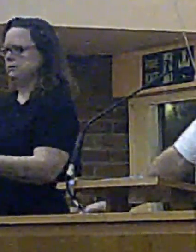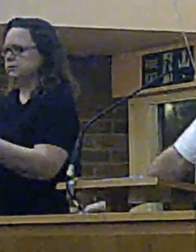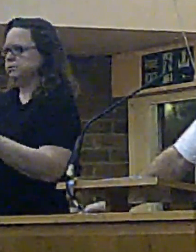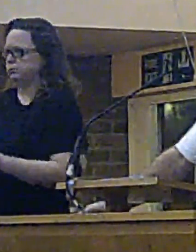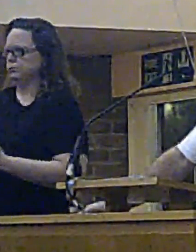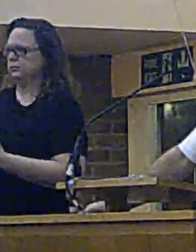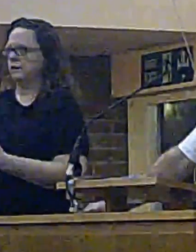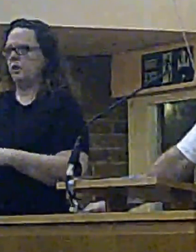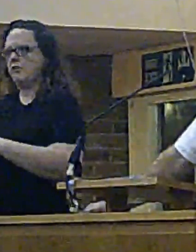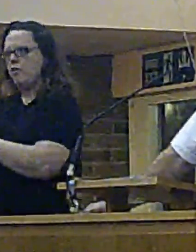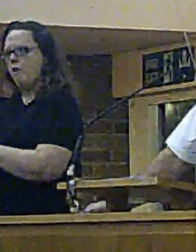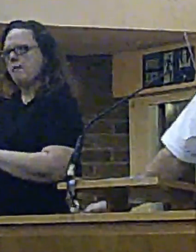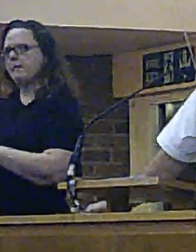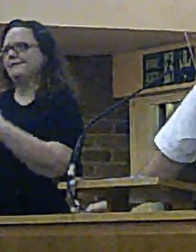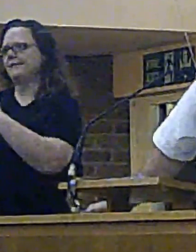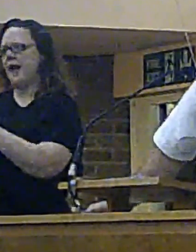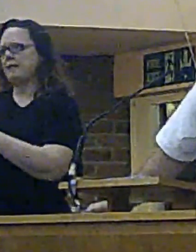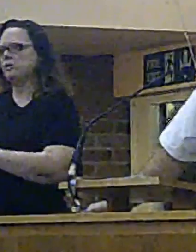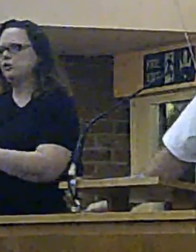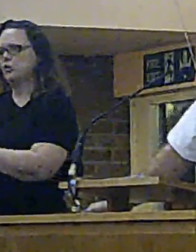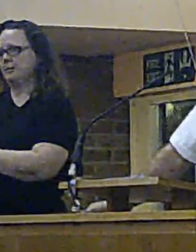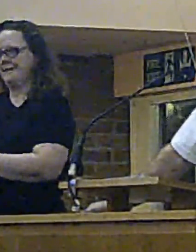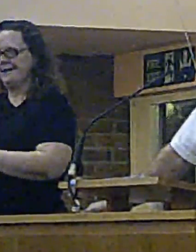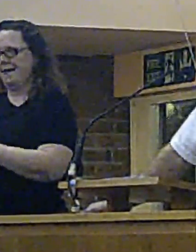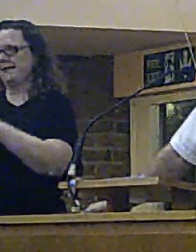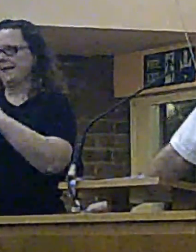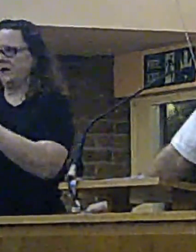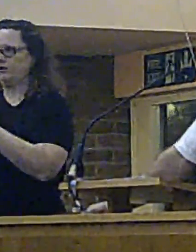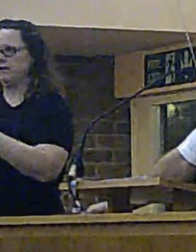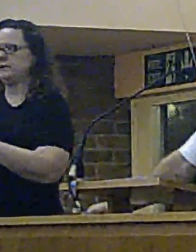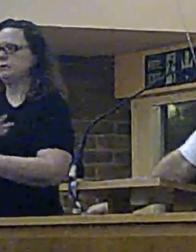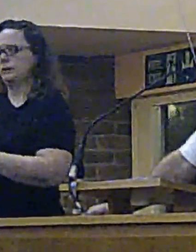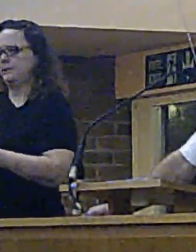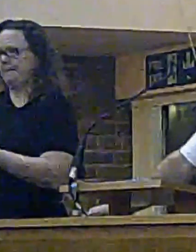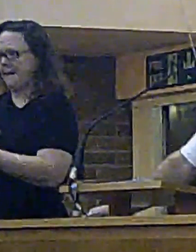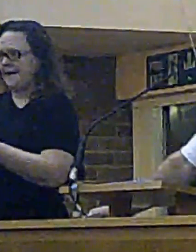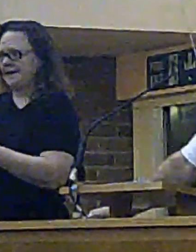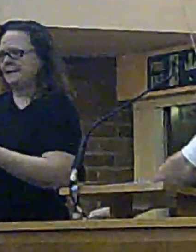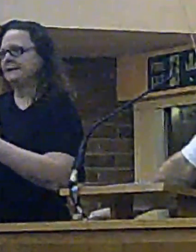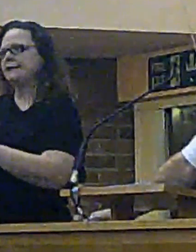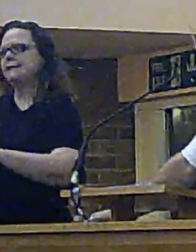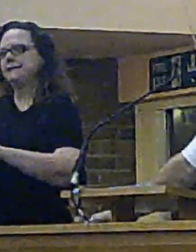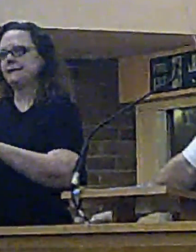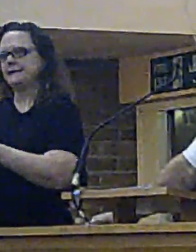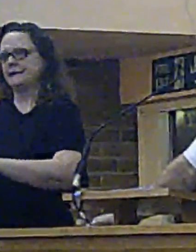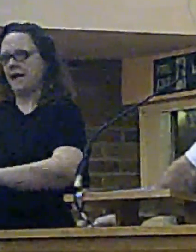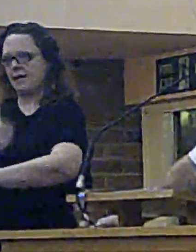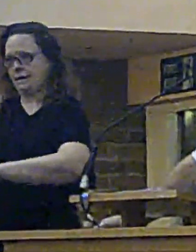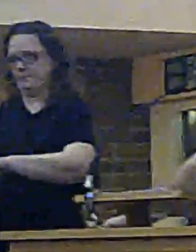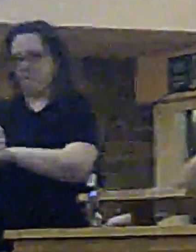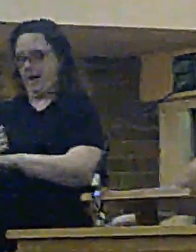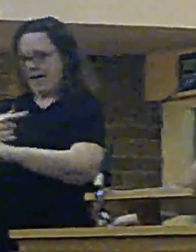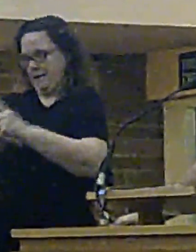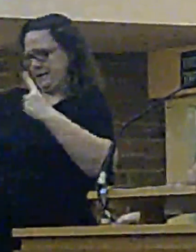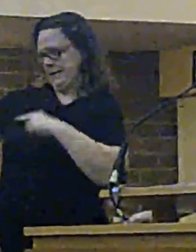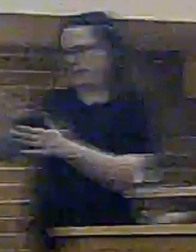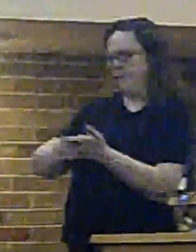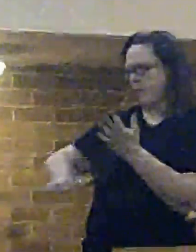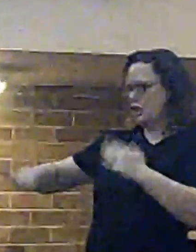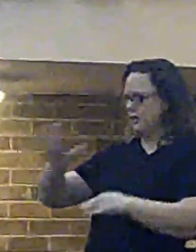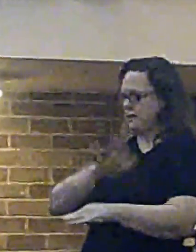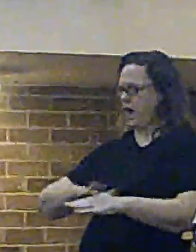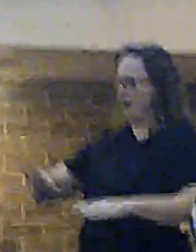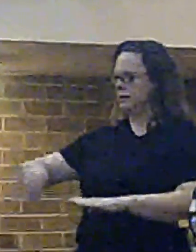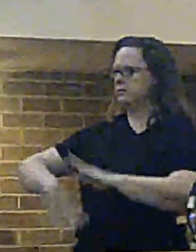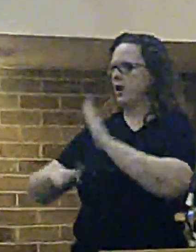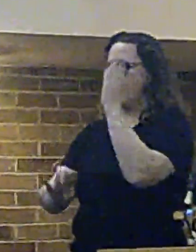by the fact that Merseyside has a very low tax base, the lowest in the country, and what that means is